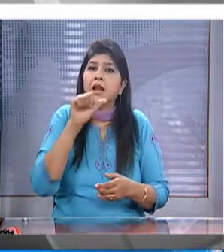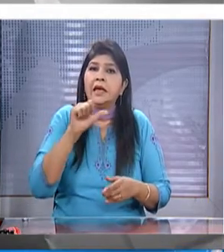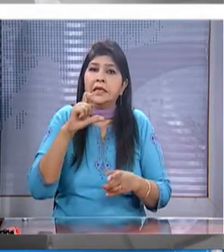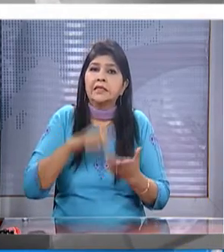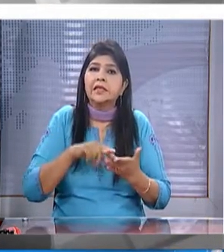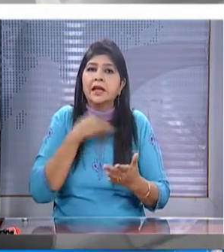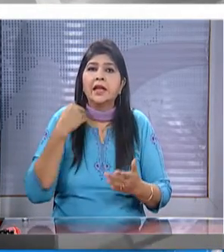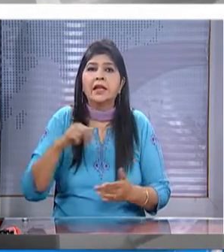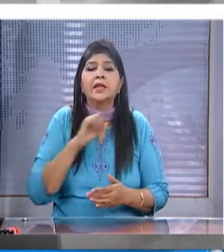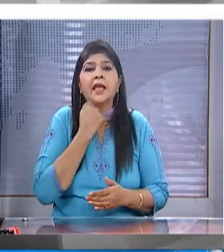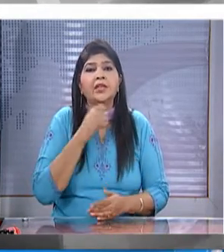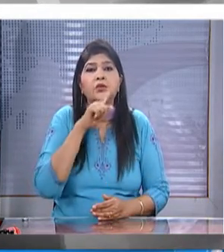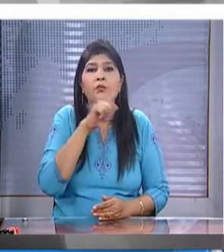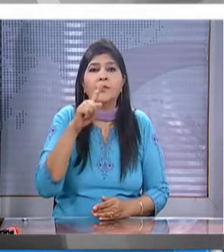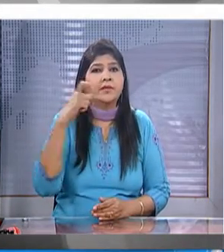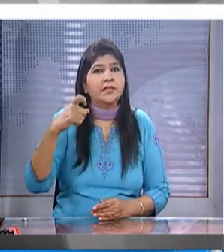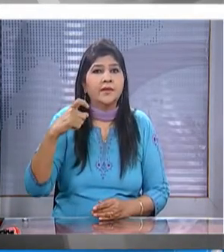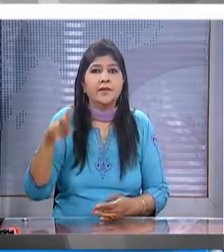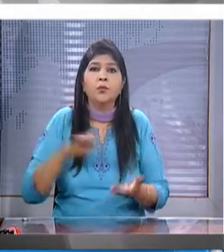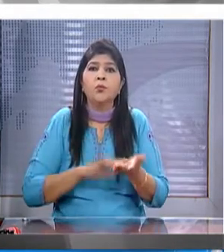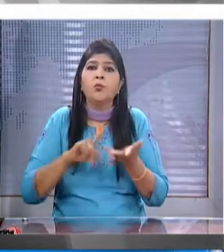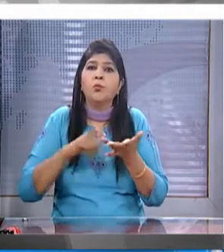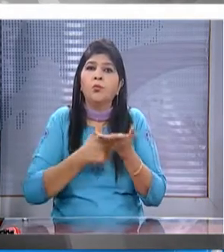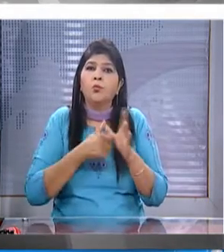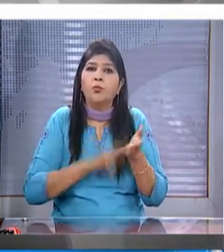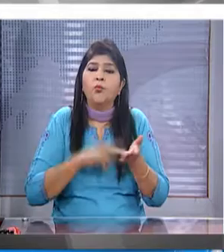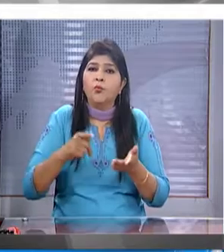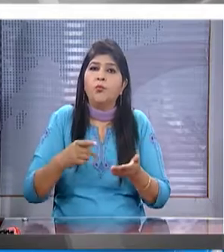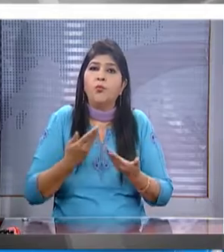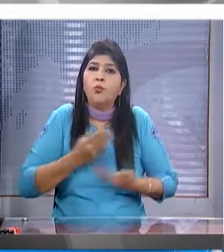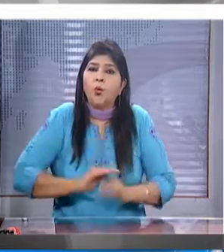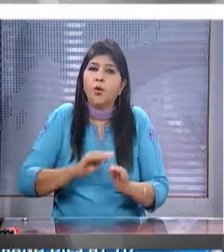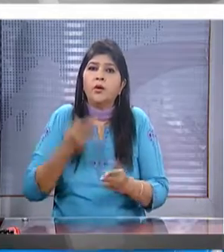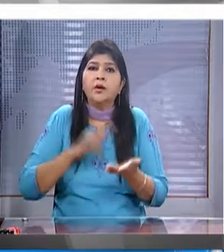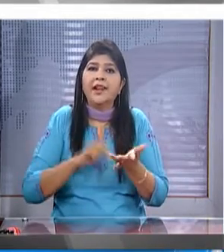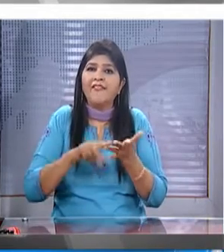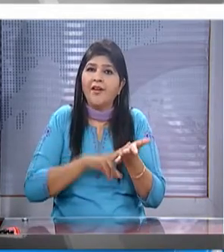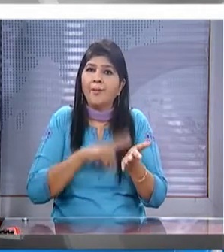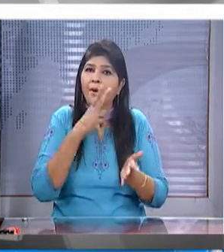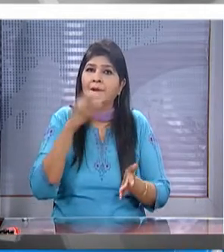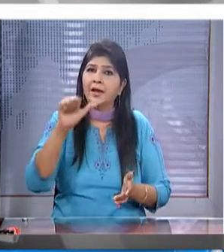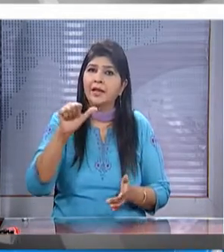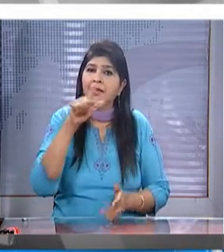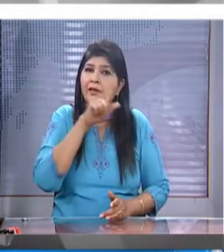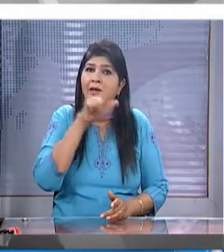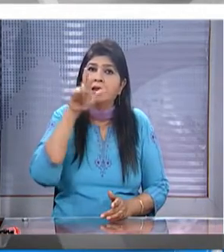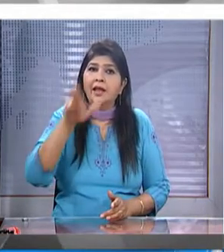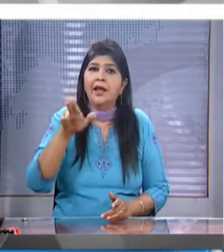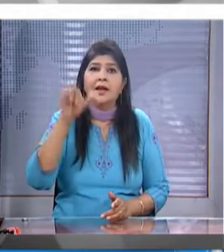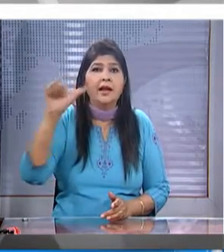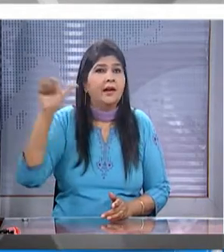died at the age of 117 morano who was born on november 29 1899